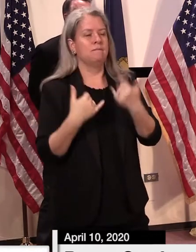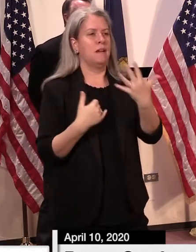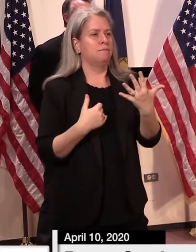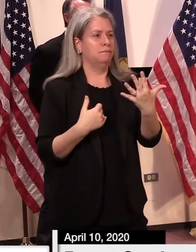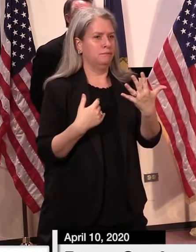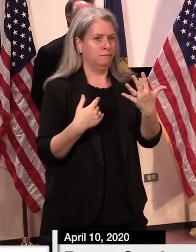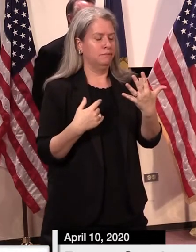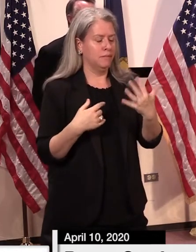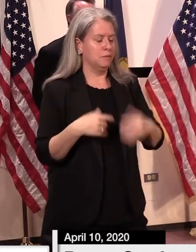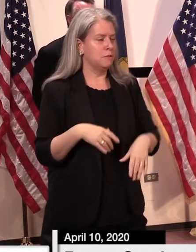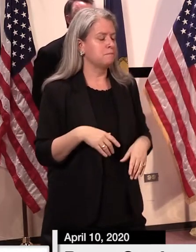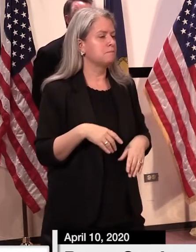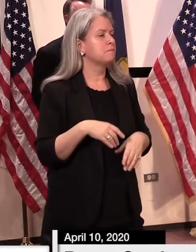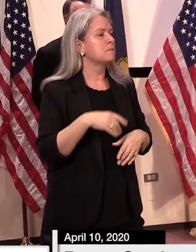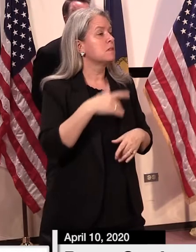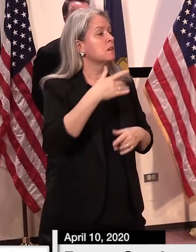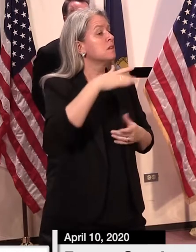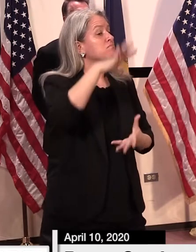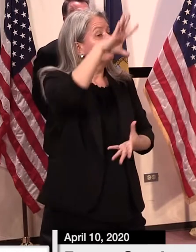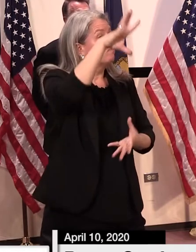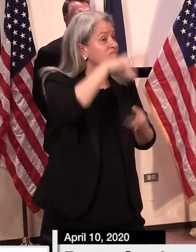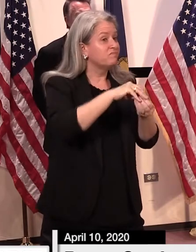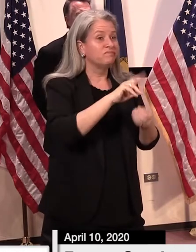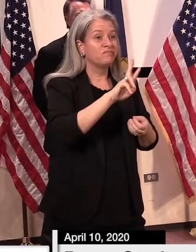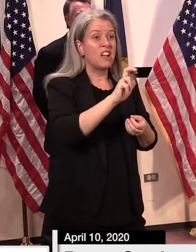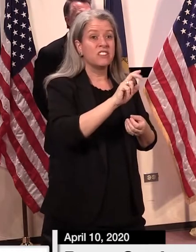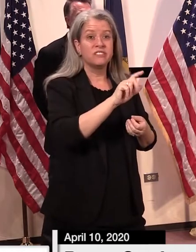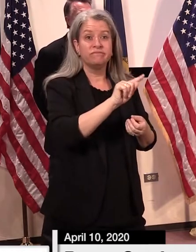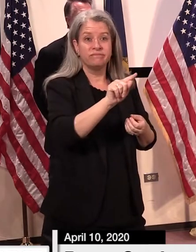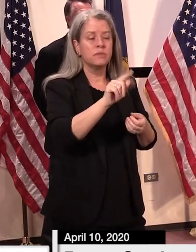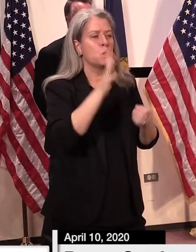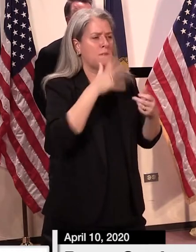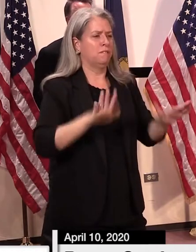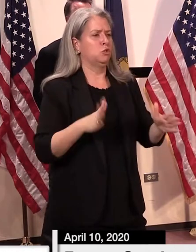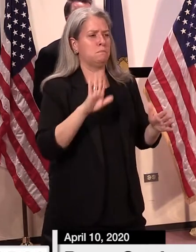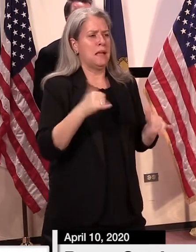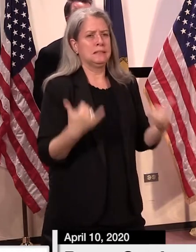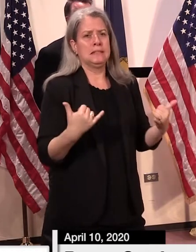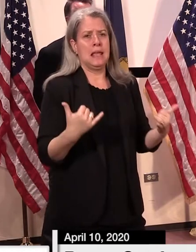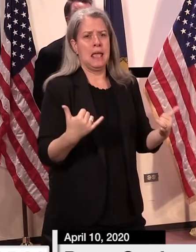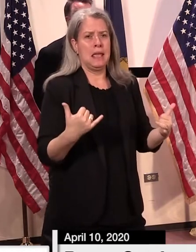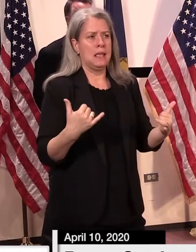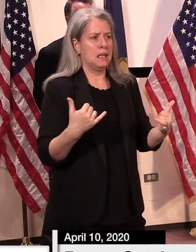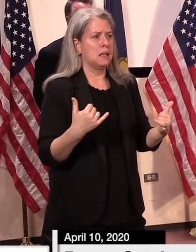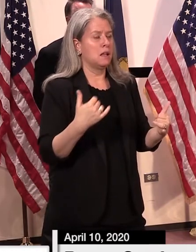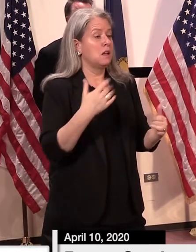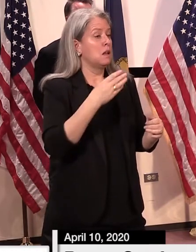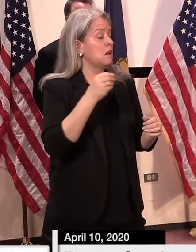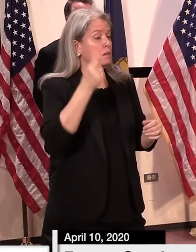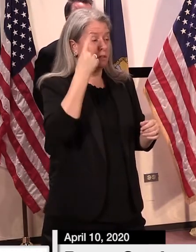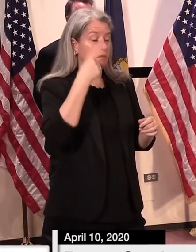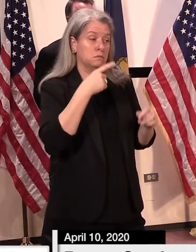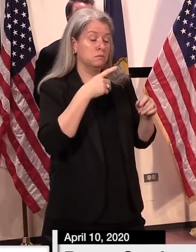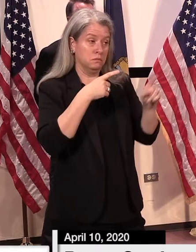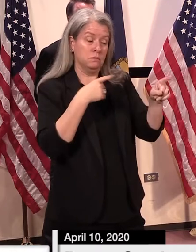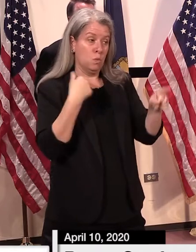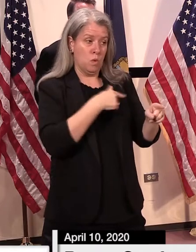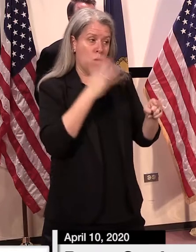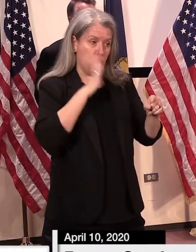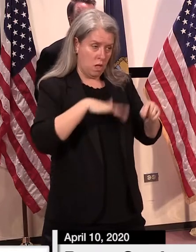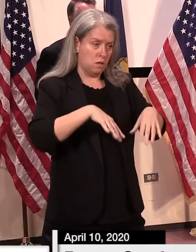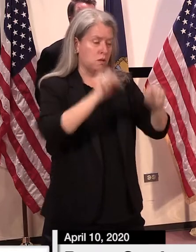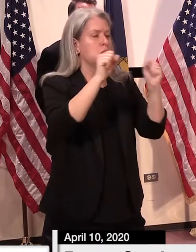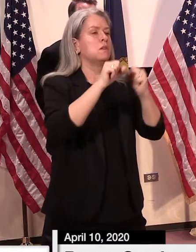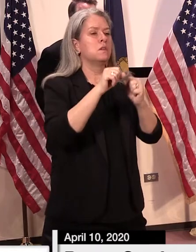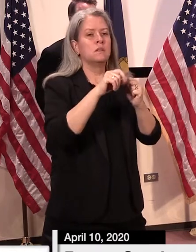test results will be completed today, and corrections will be holding a press